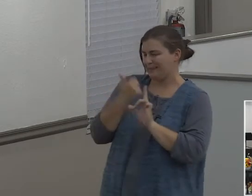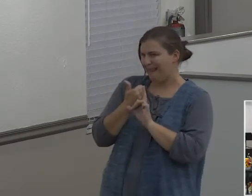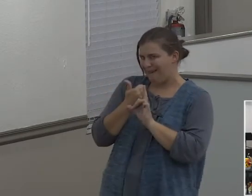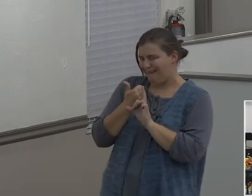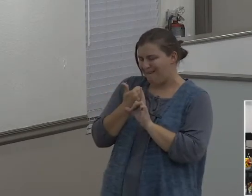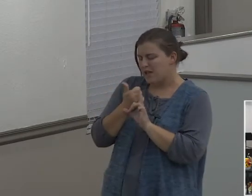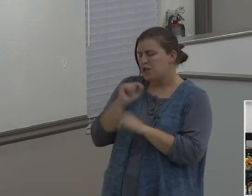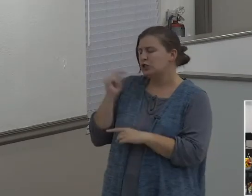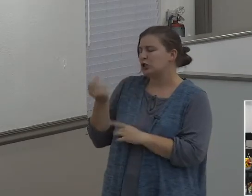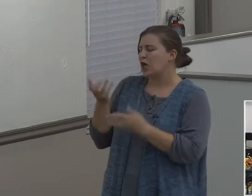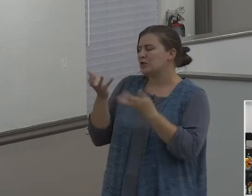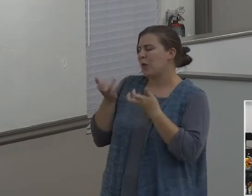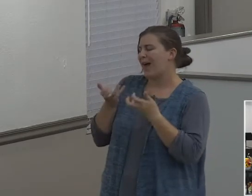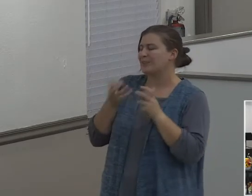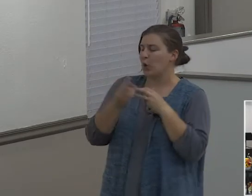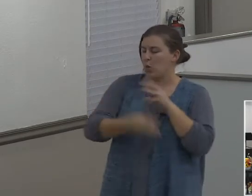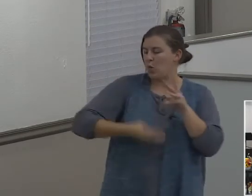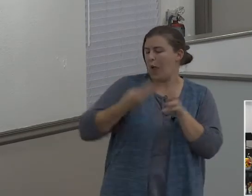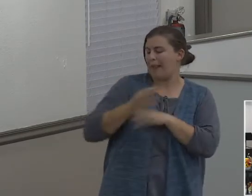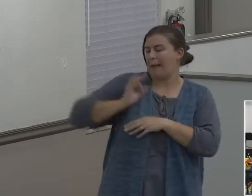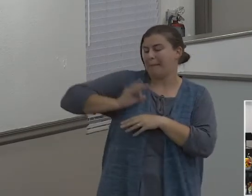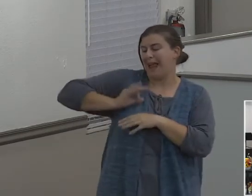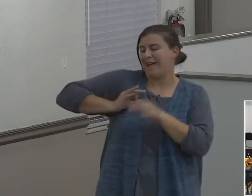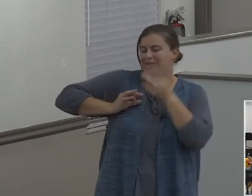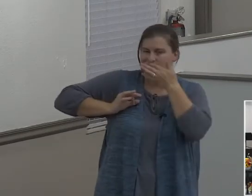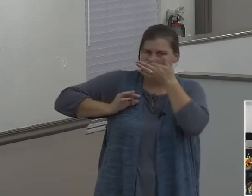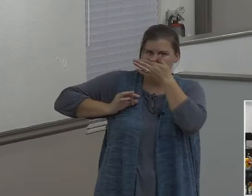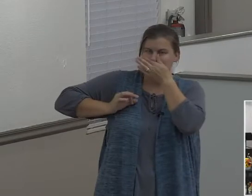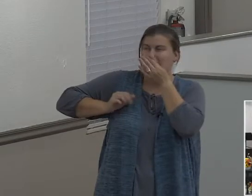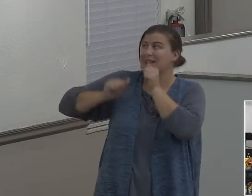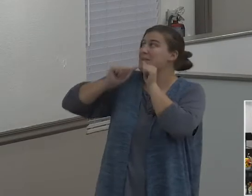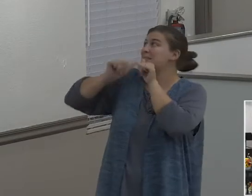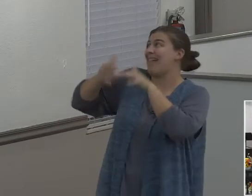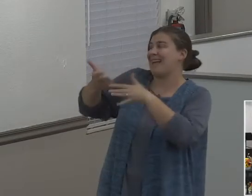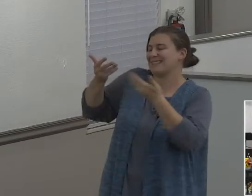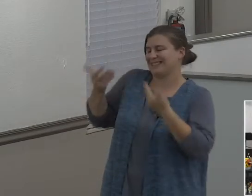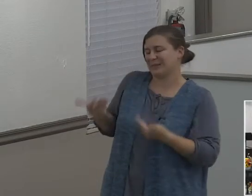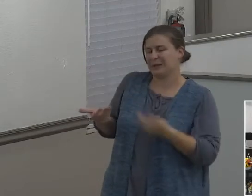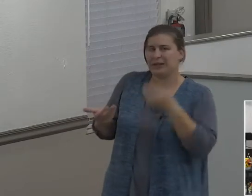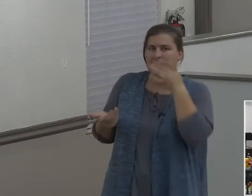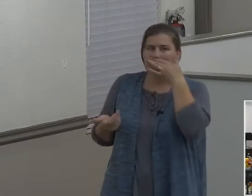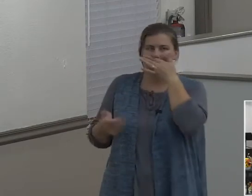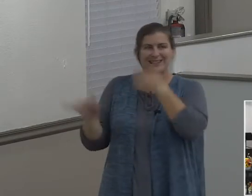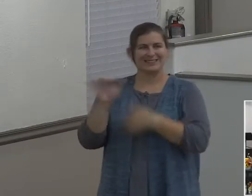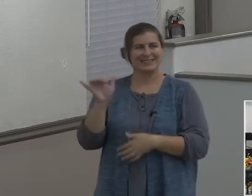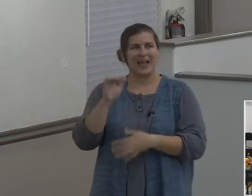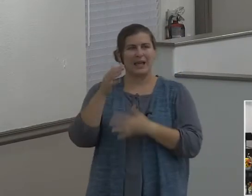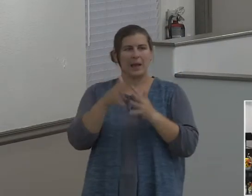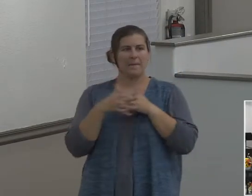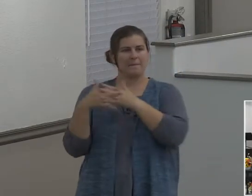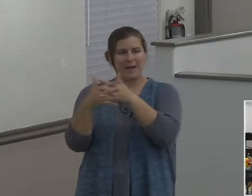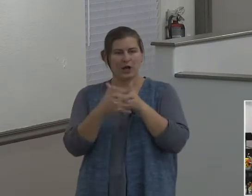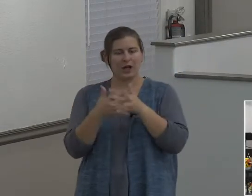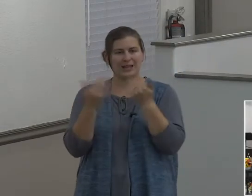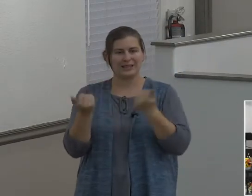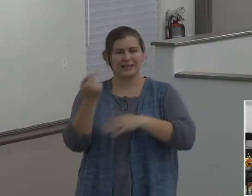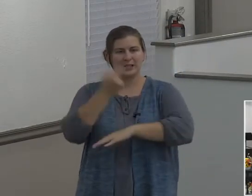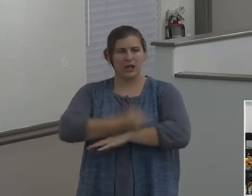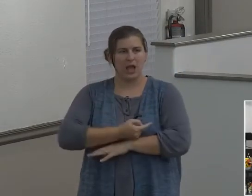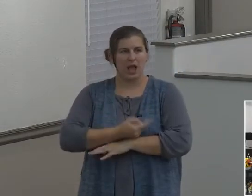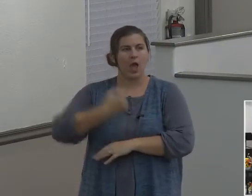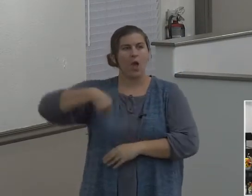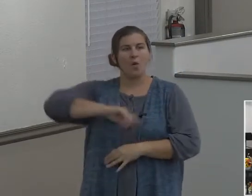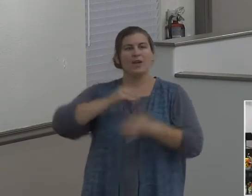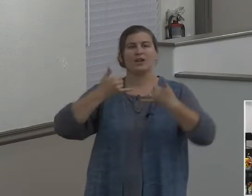worldly benefits of all that. You know what that's like in America today? You know what's going on in America today? We're still living on the residual